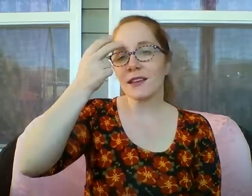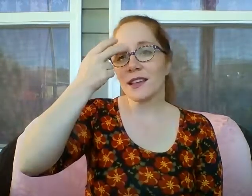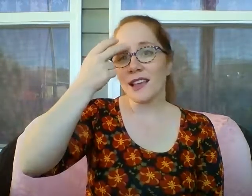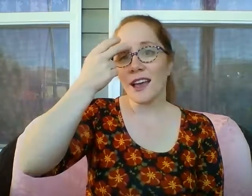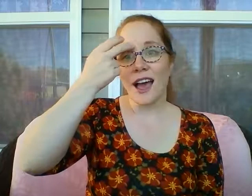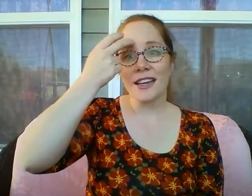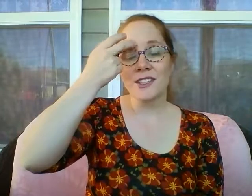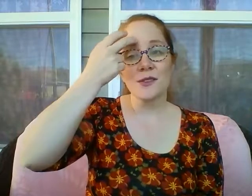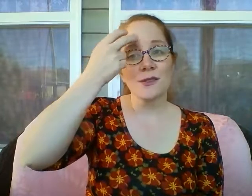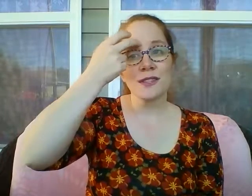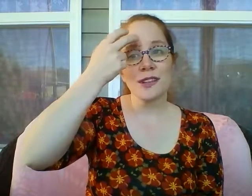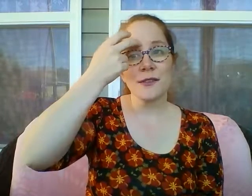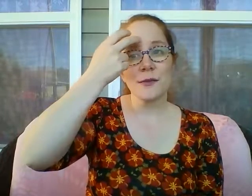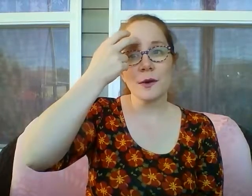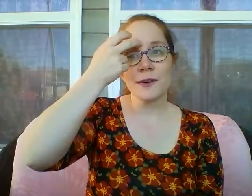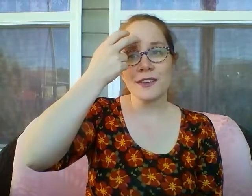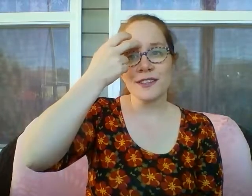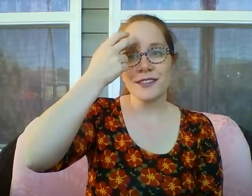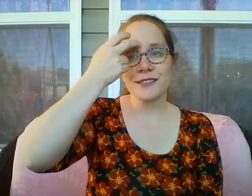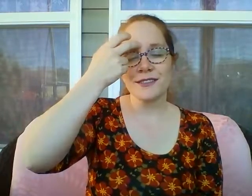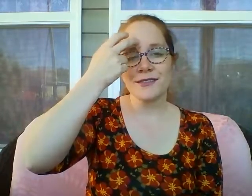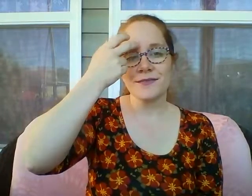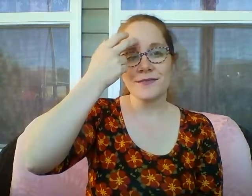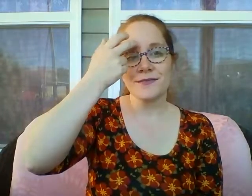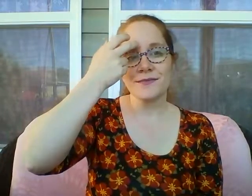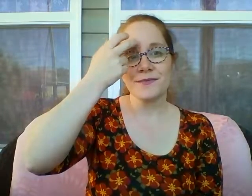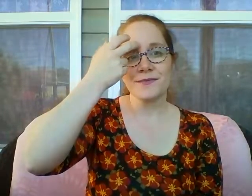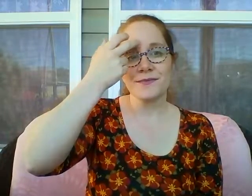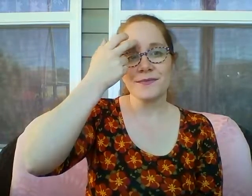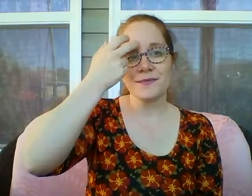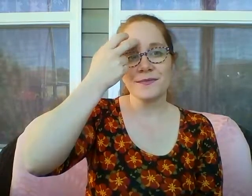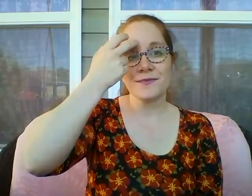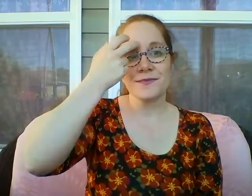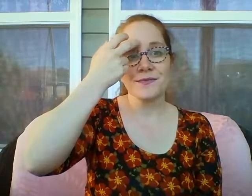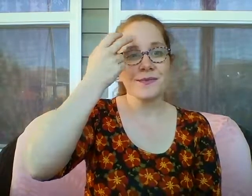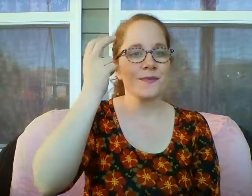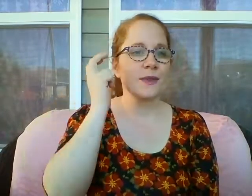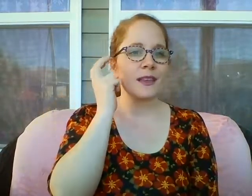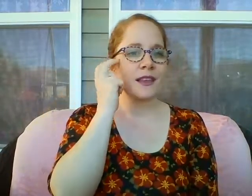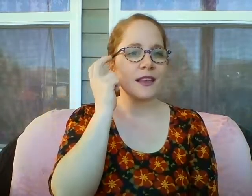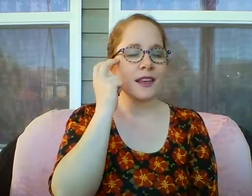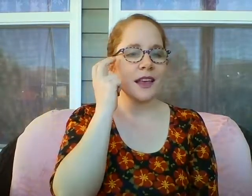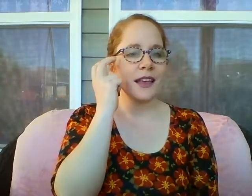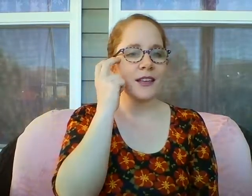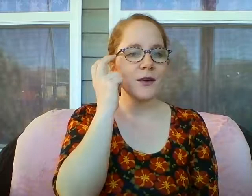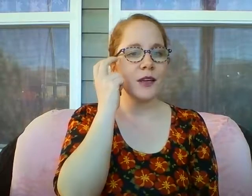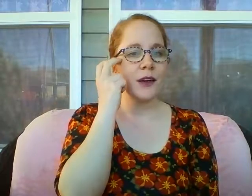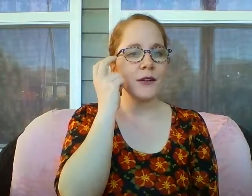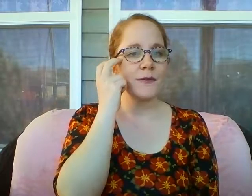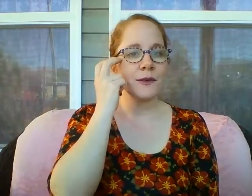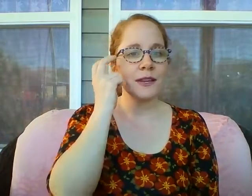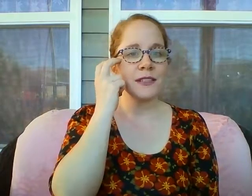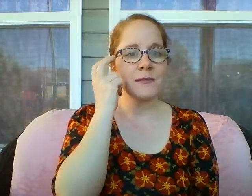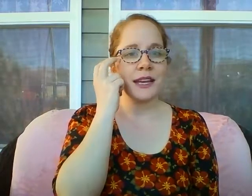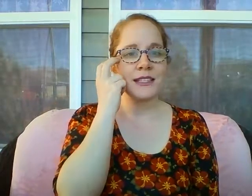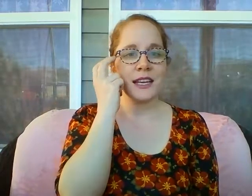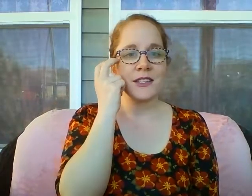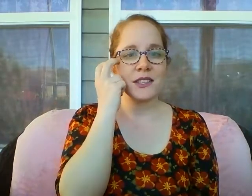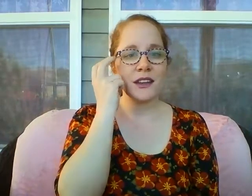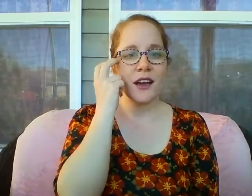I choose to look forward and no longer focus my attention on